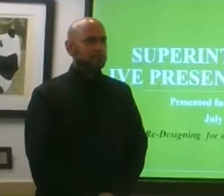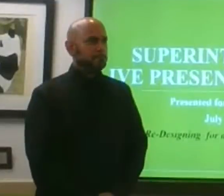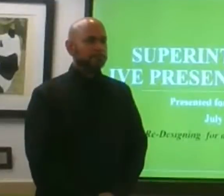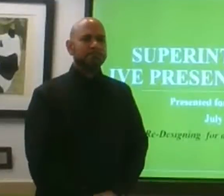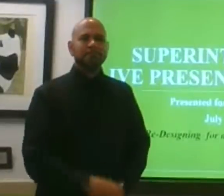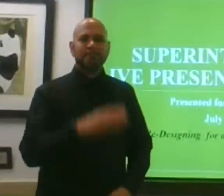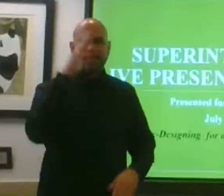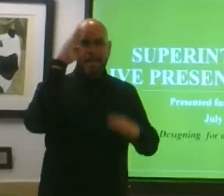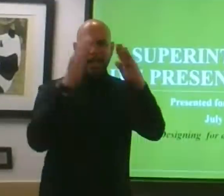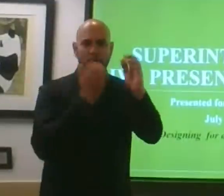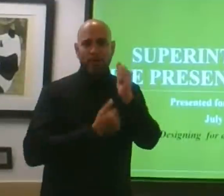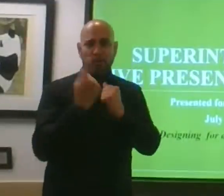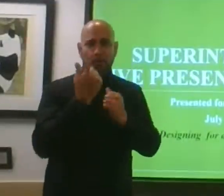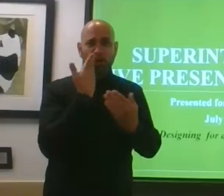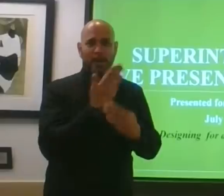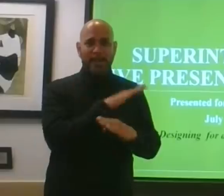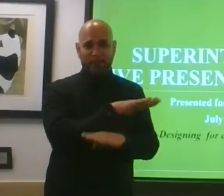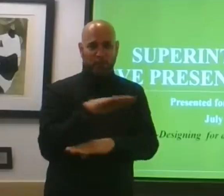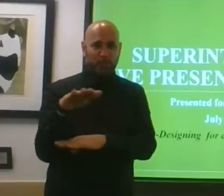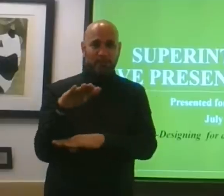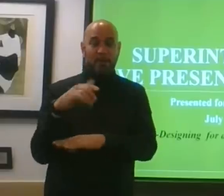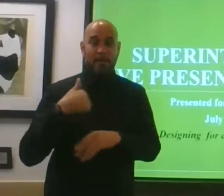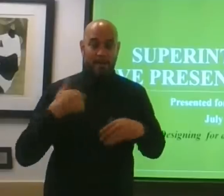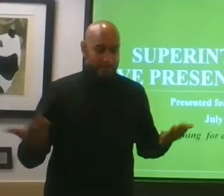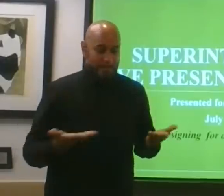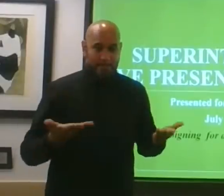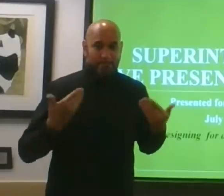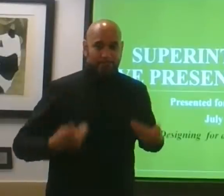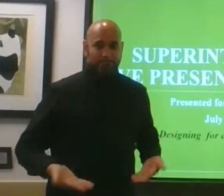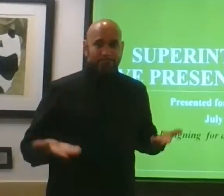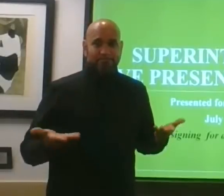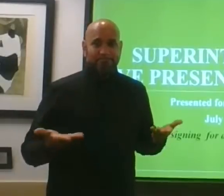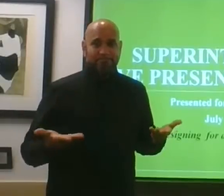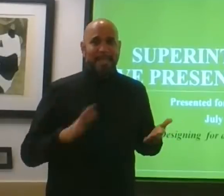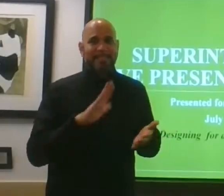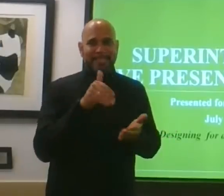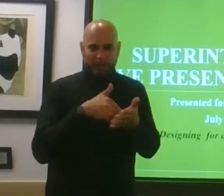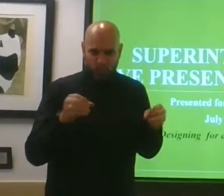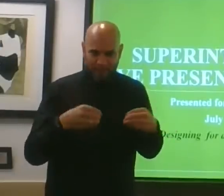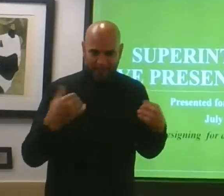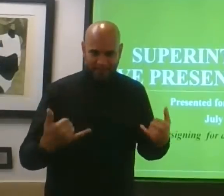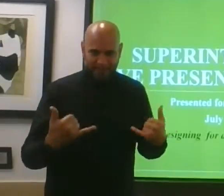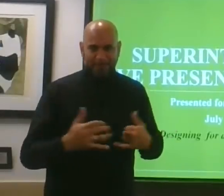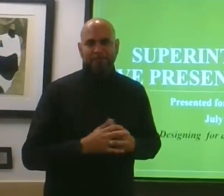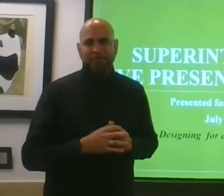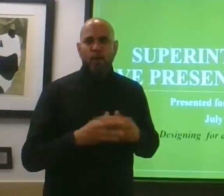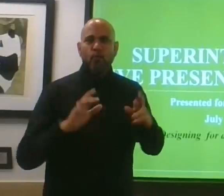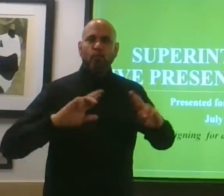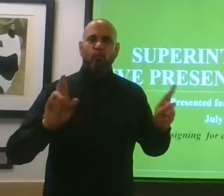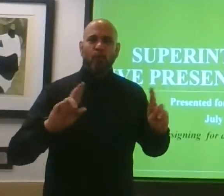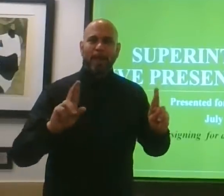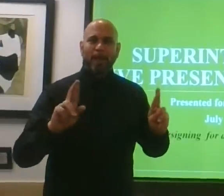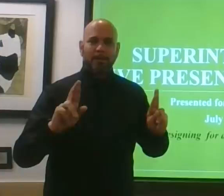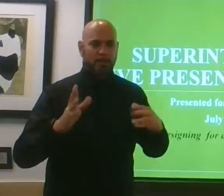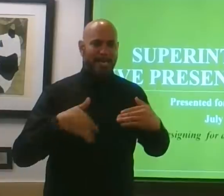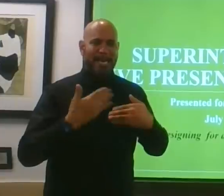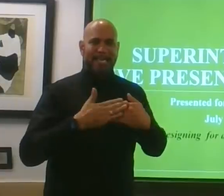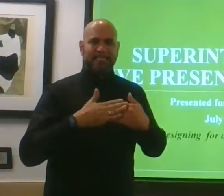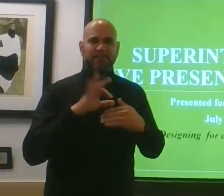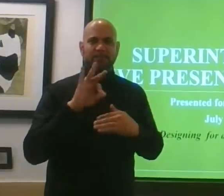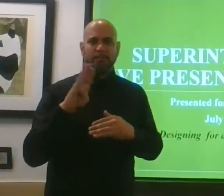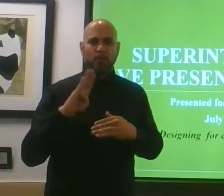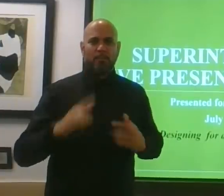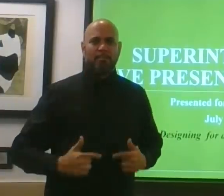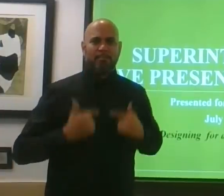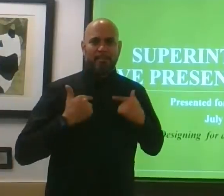Hello, everyone. Good afternoon. I'm here at the central office, ready to do our next Facebook Live